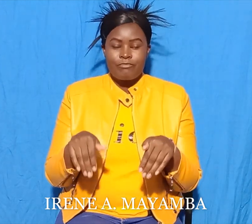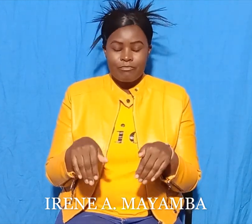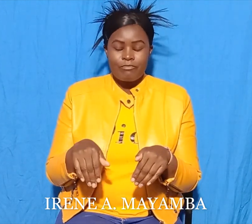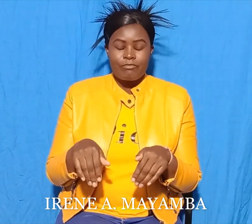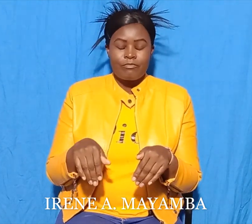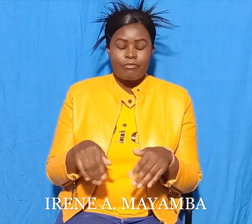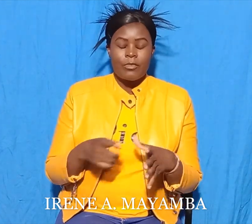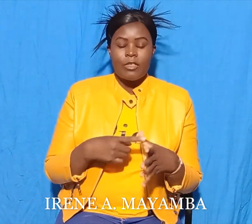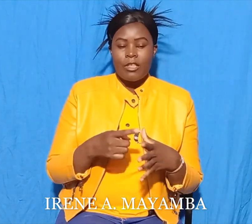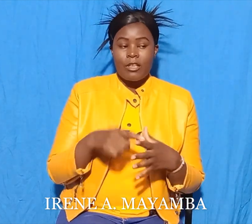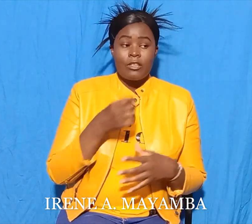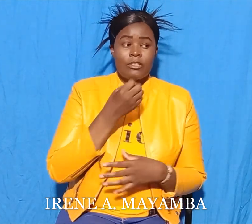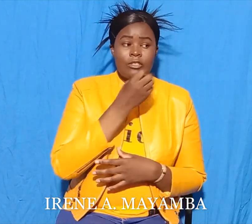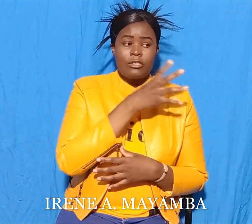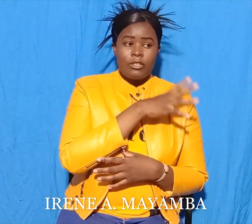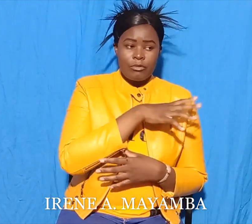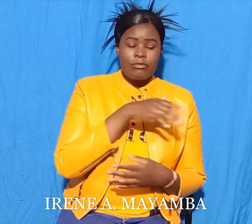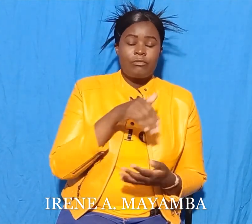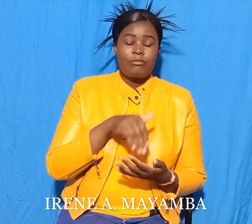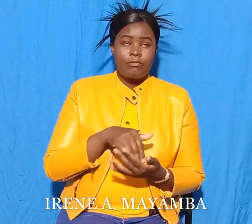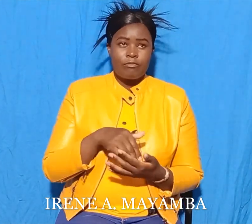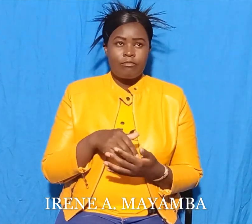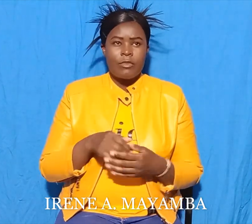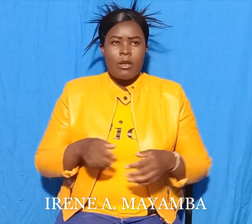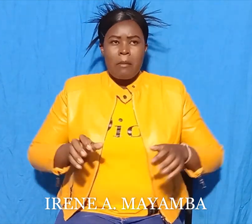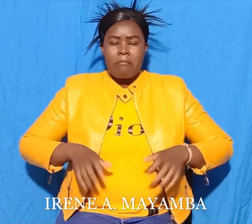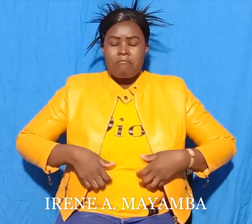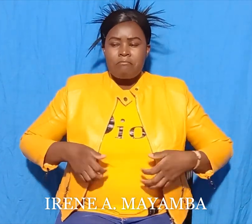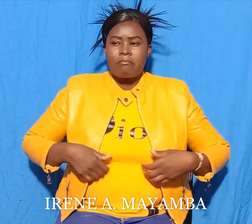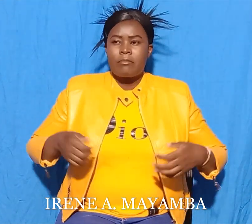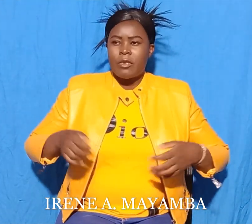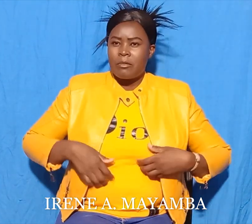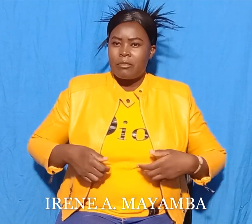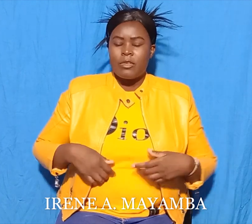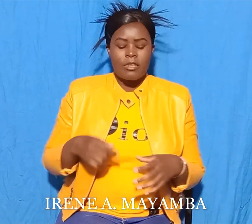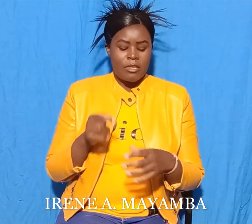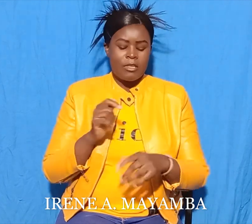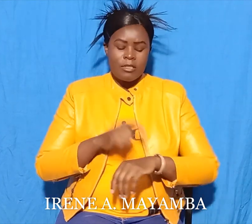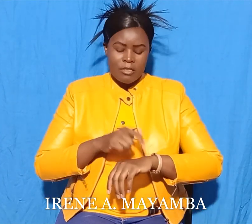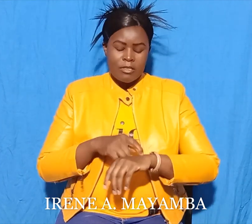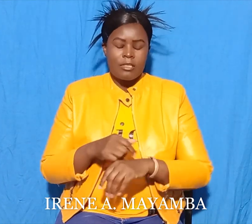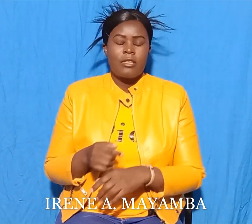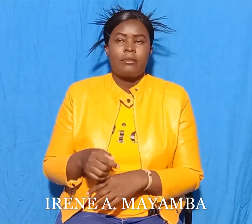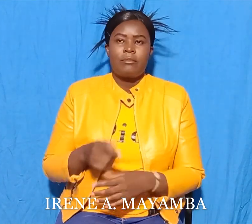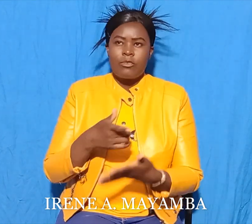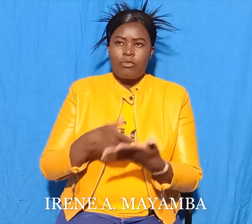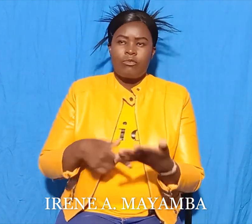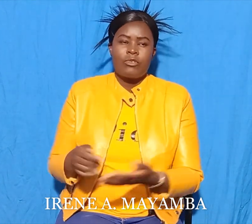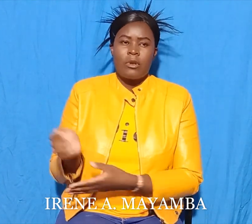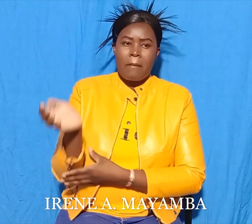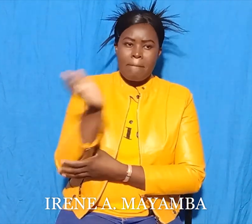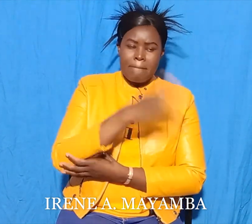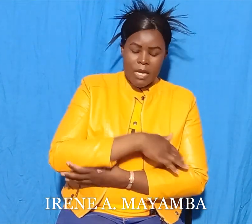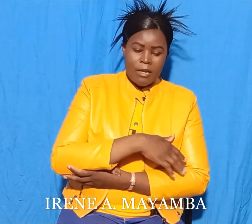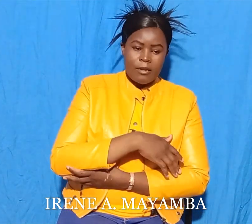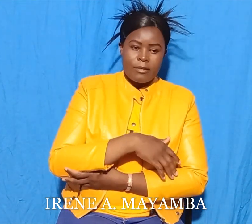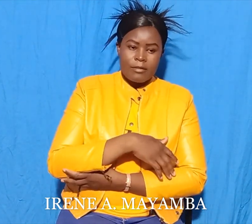Monkey! When will you come back to me? Again, there was no answer.